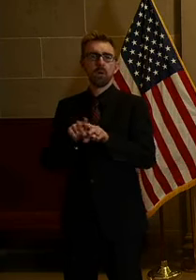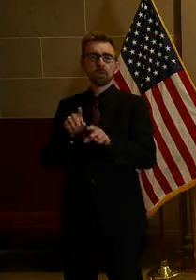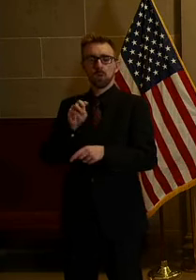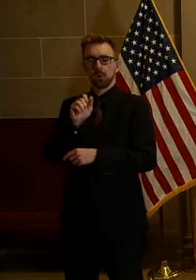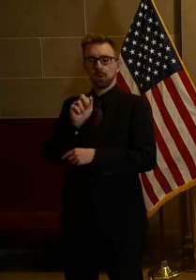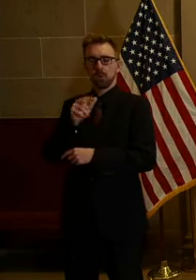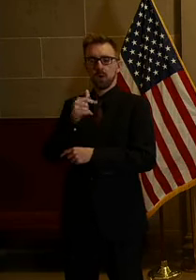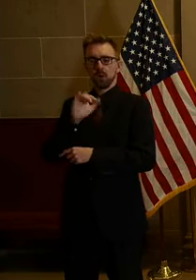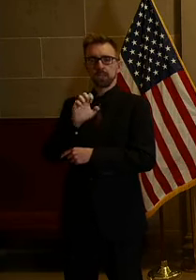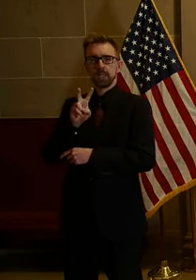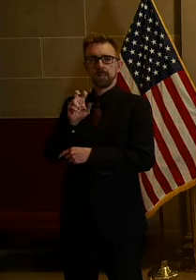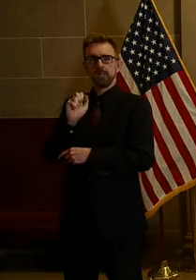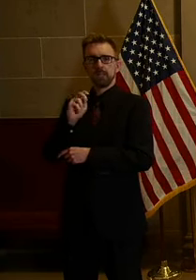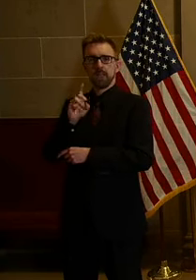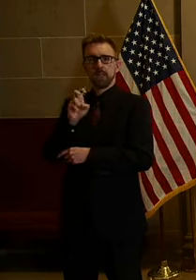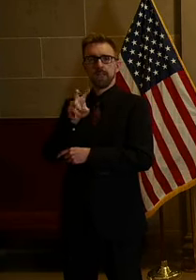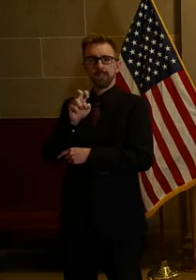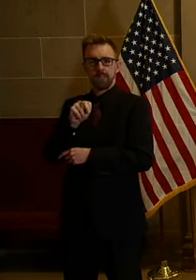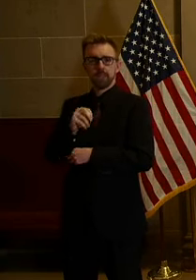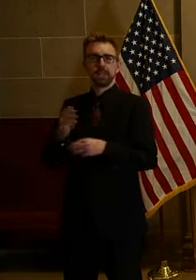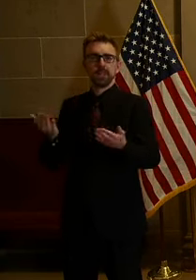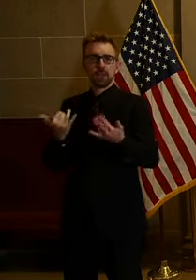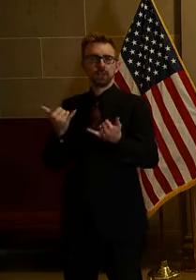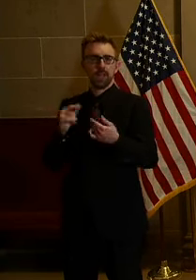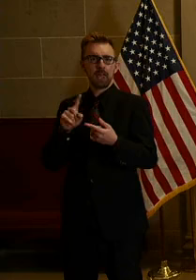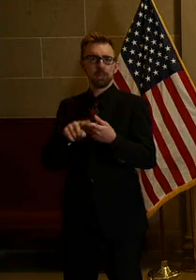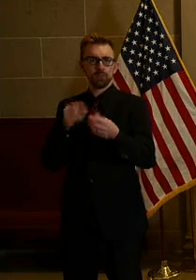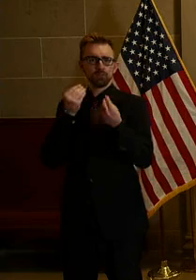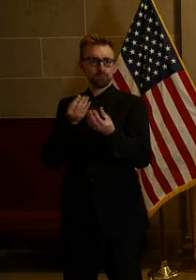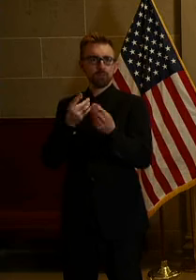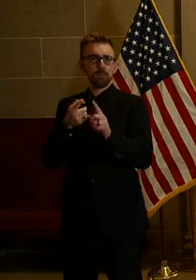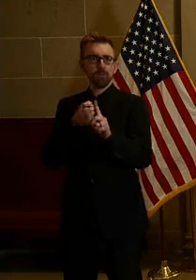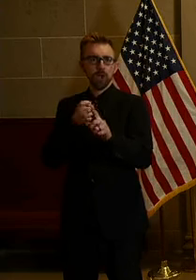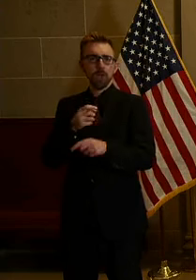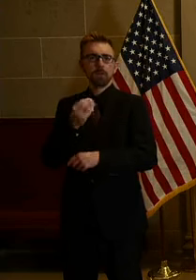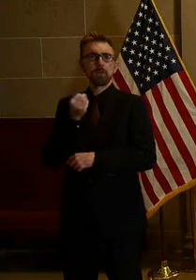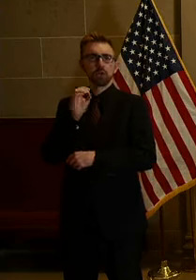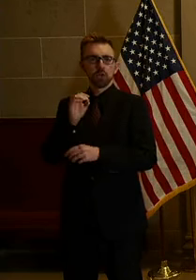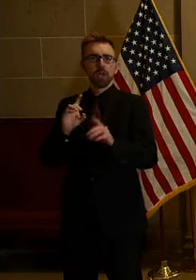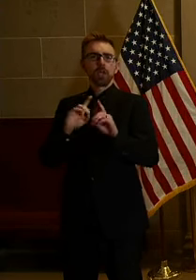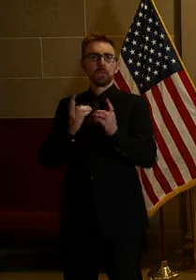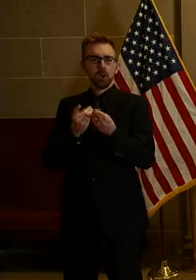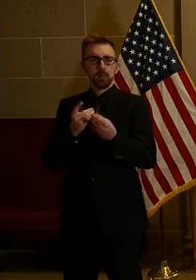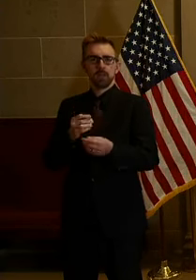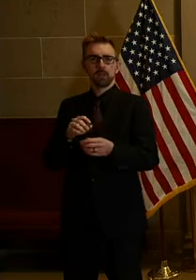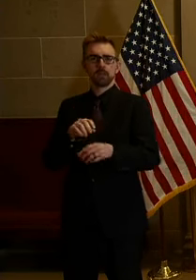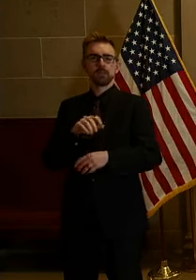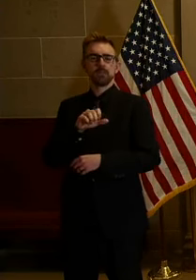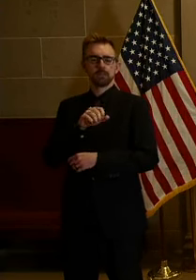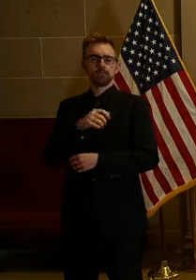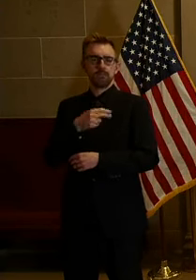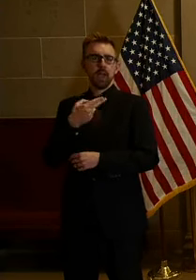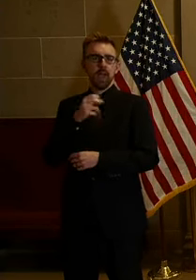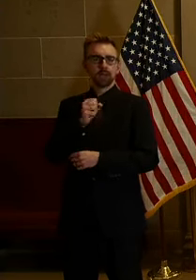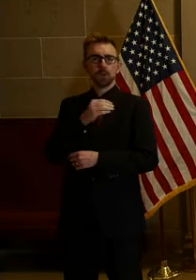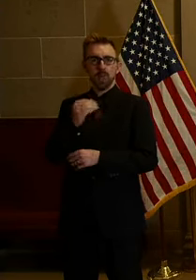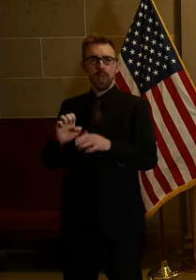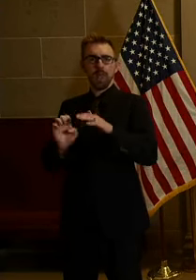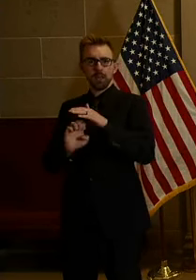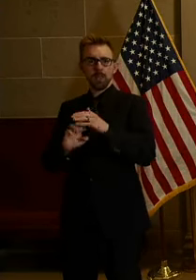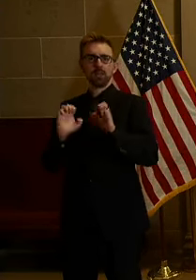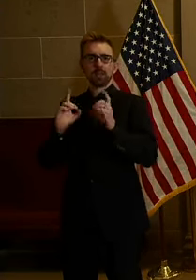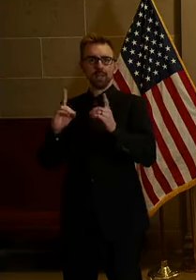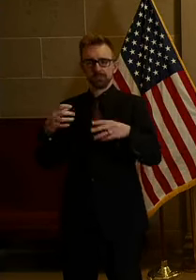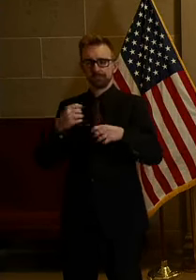is also here today to provide updates from the Missouri Department of Secondary and Elementary Education